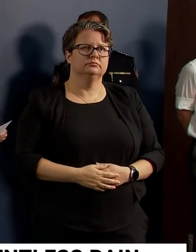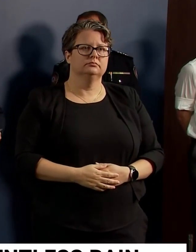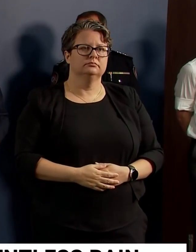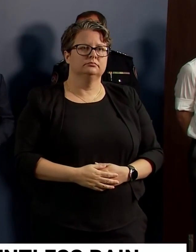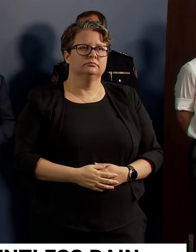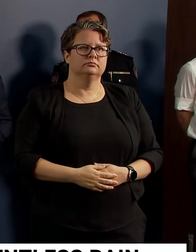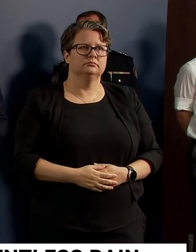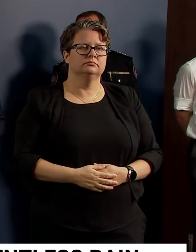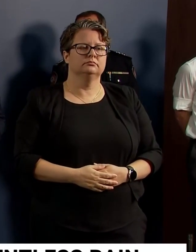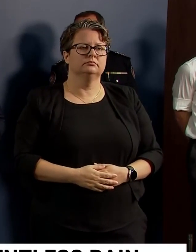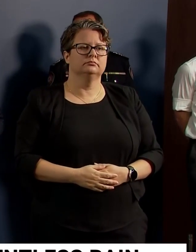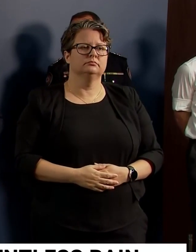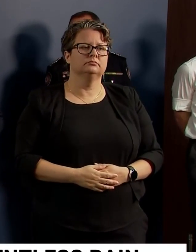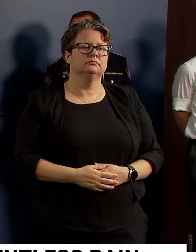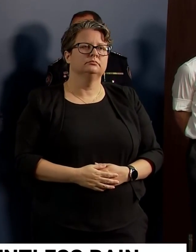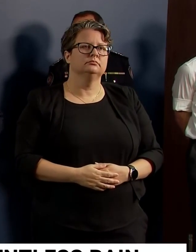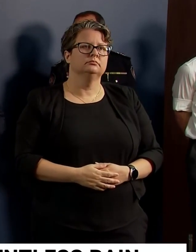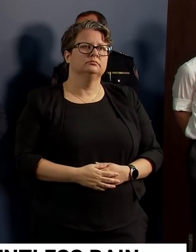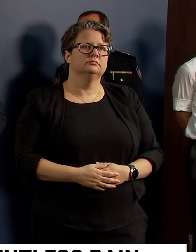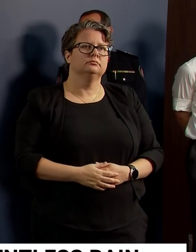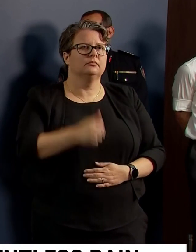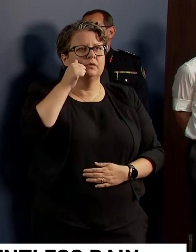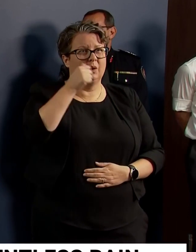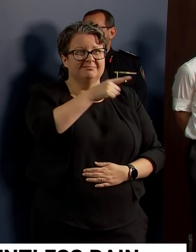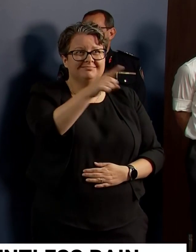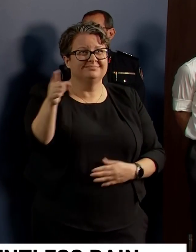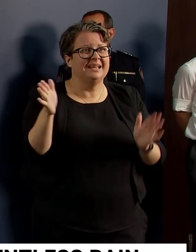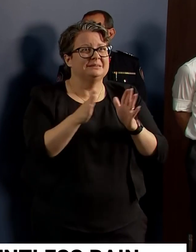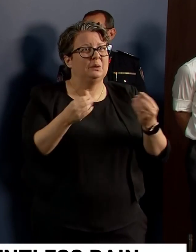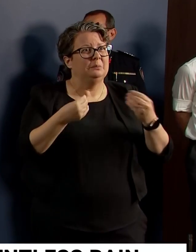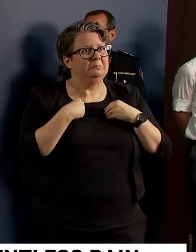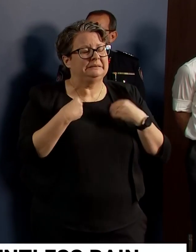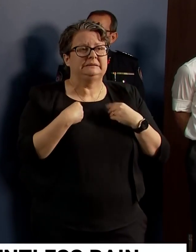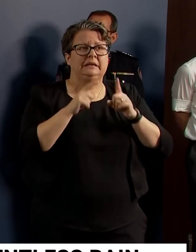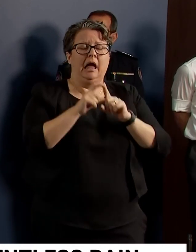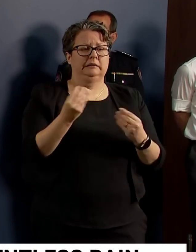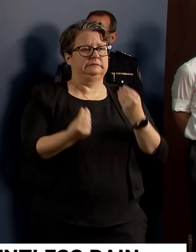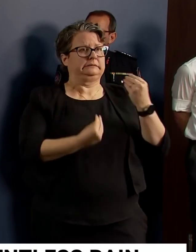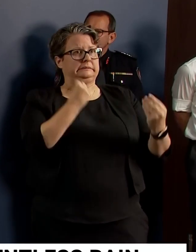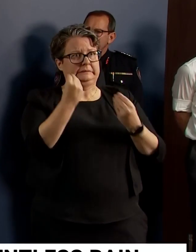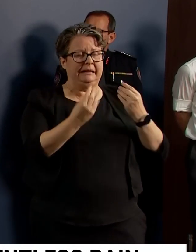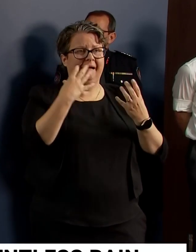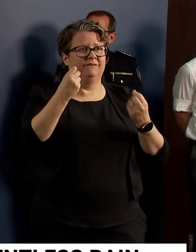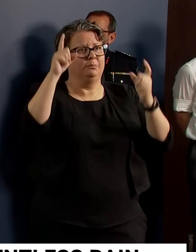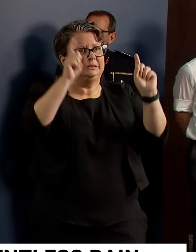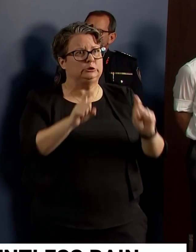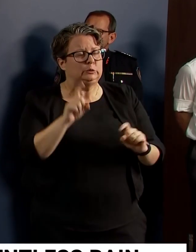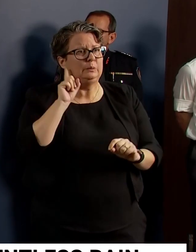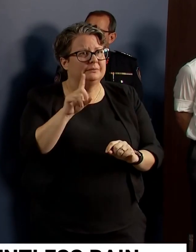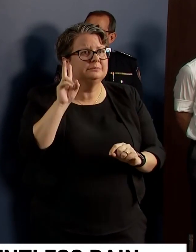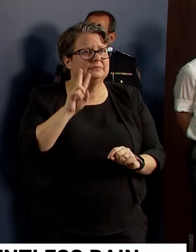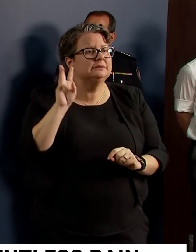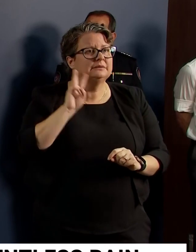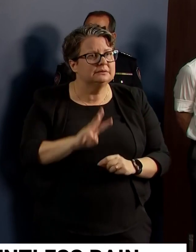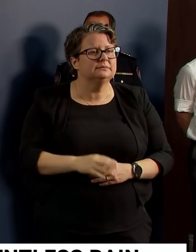We know that many small businesses are doing it tough following these major storms and that's why we've been very pleased